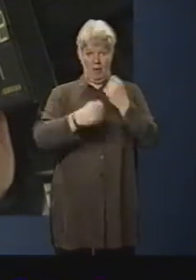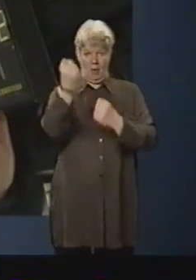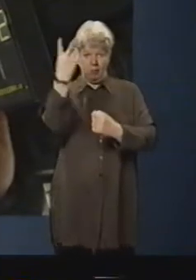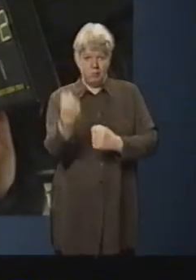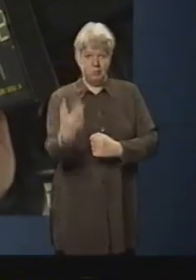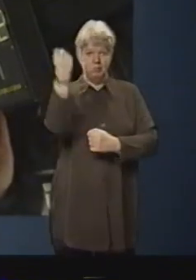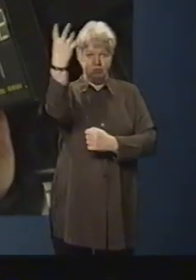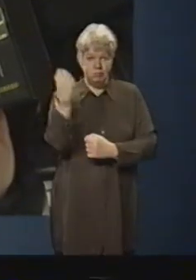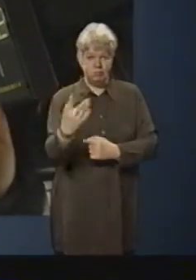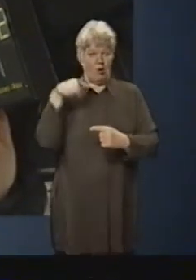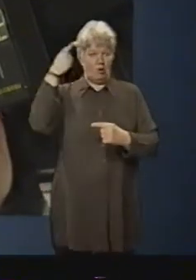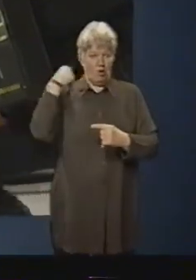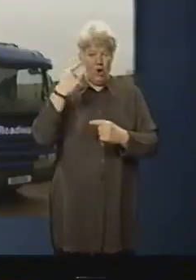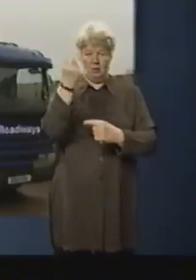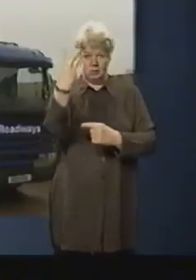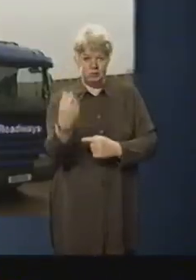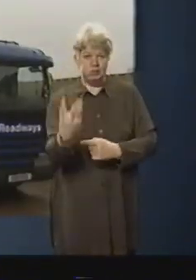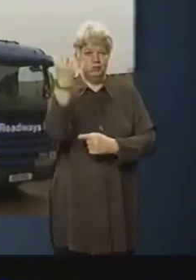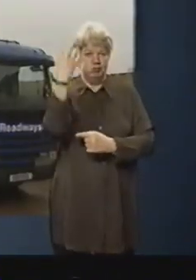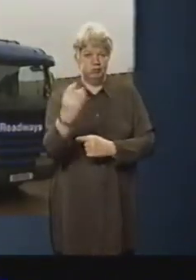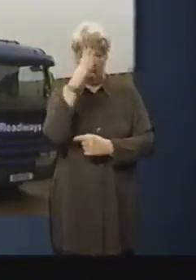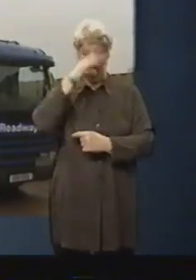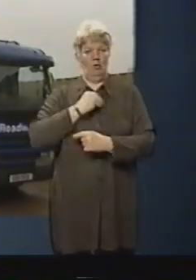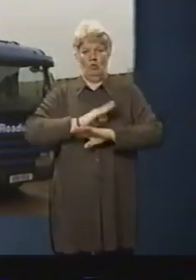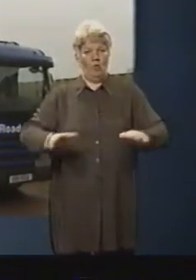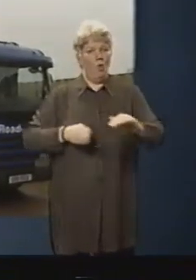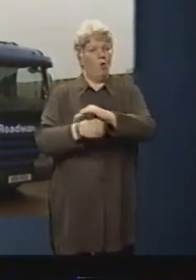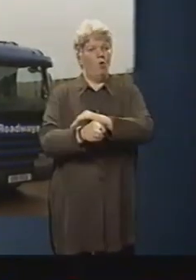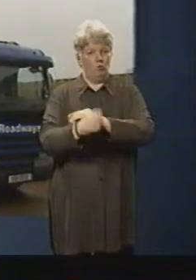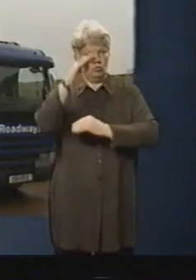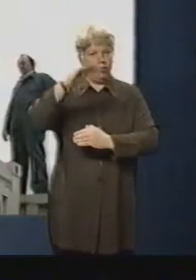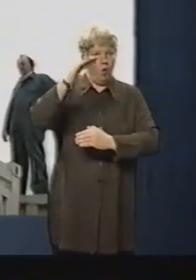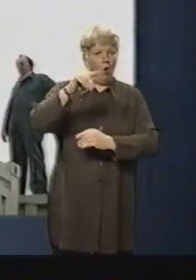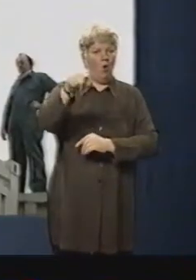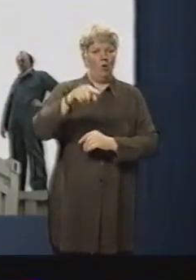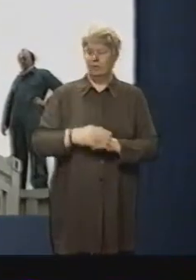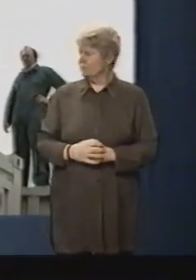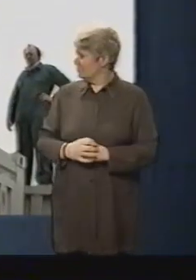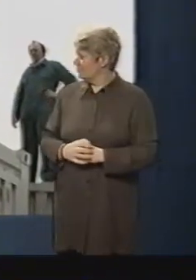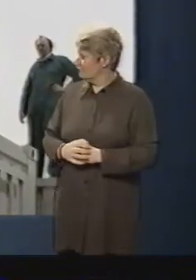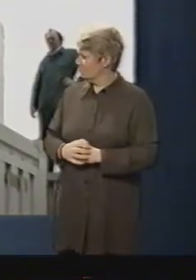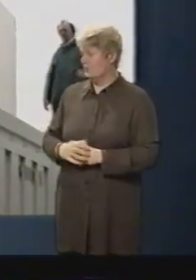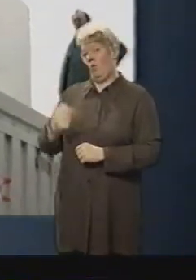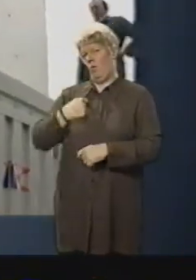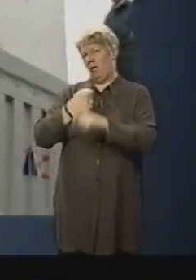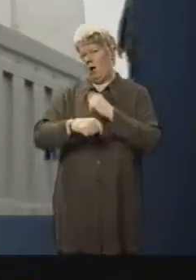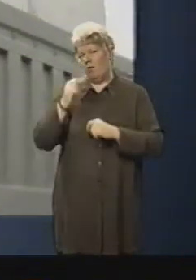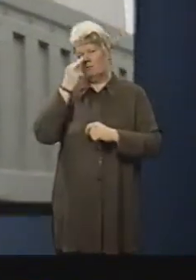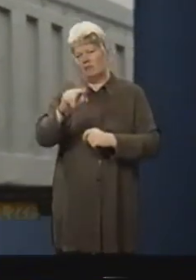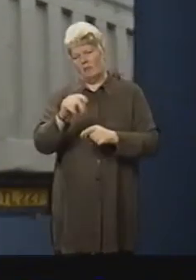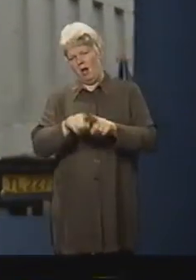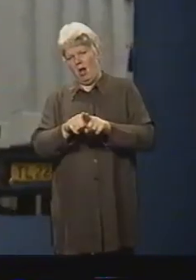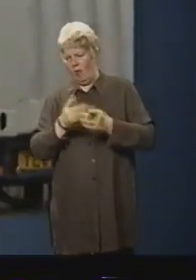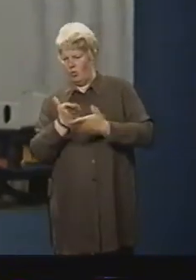of bleeps and warning lights. So will it work? We're going to test it out by driving loads of different heights